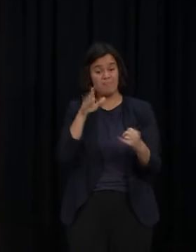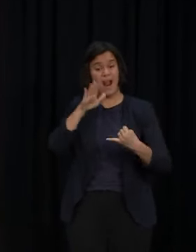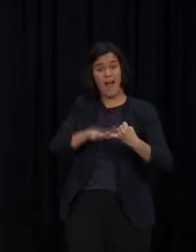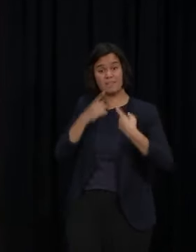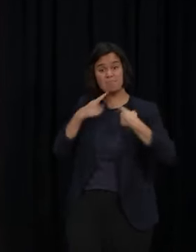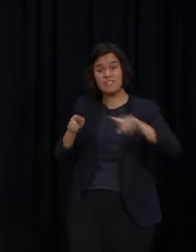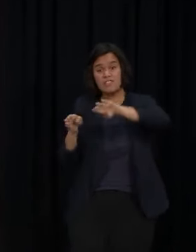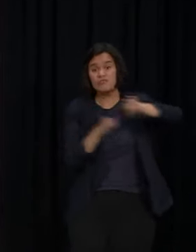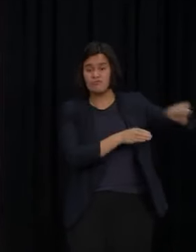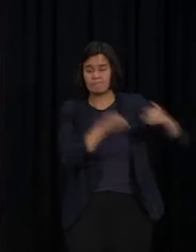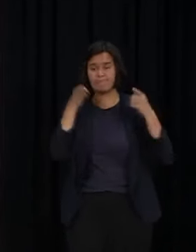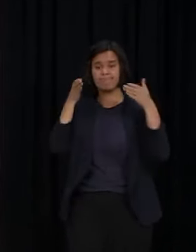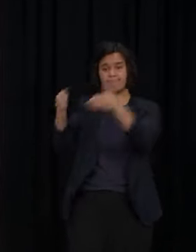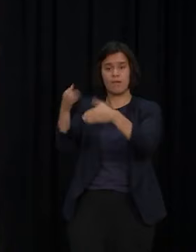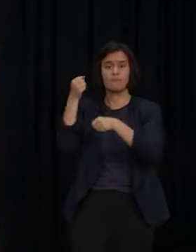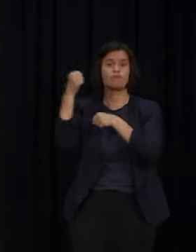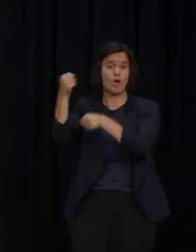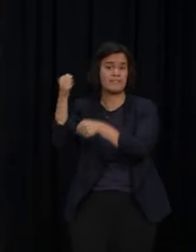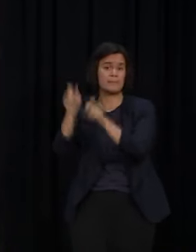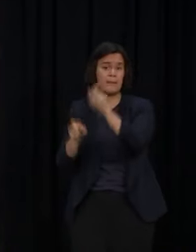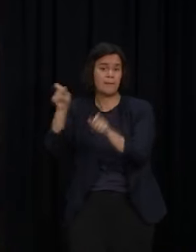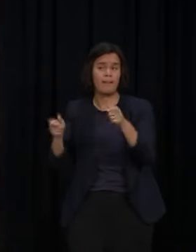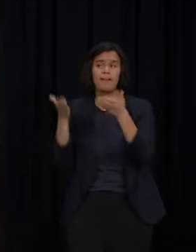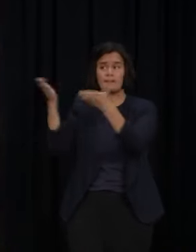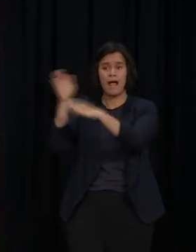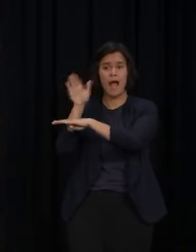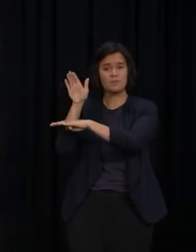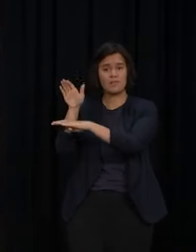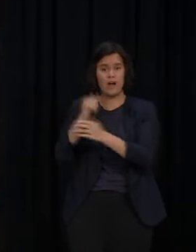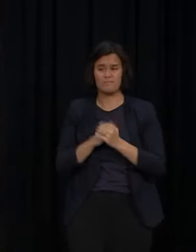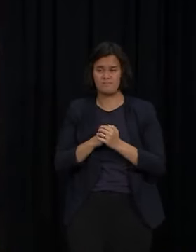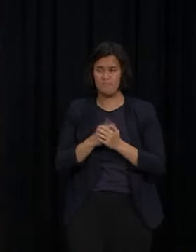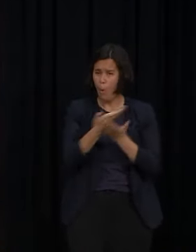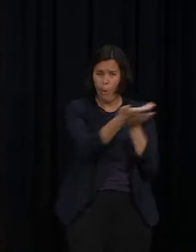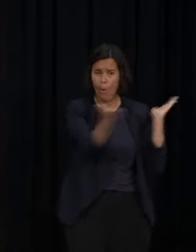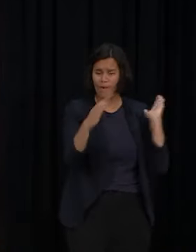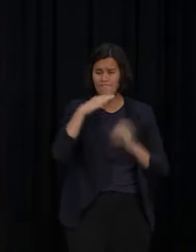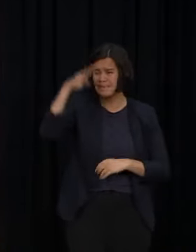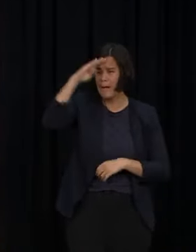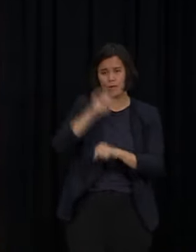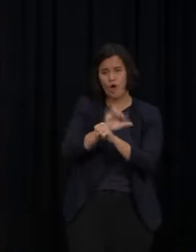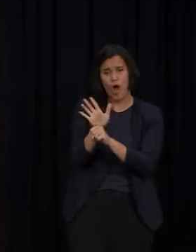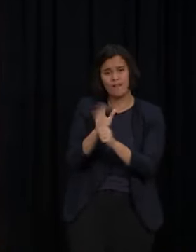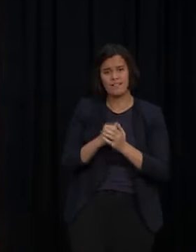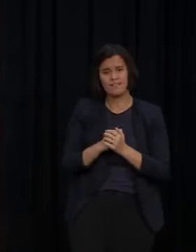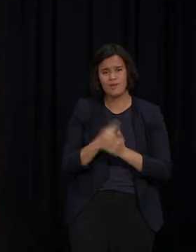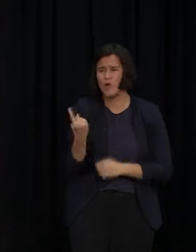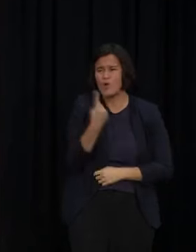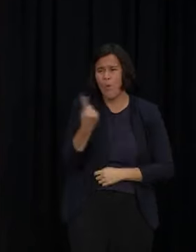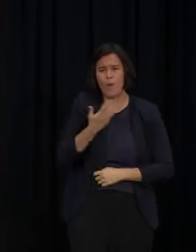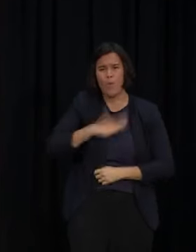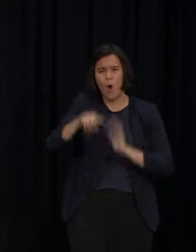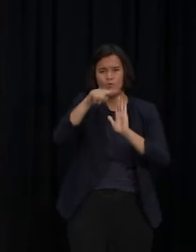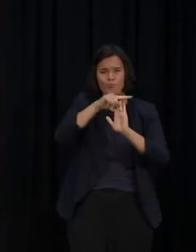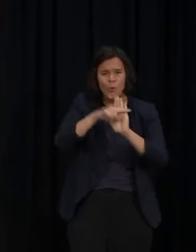occupying the lawns of Parliament. Everyone is over COVID. No one wants to live with